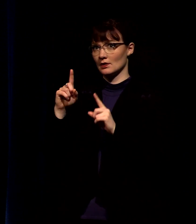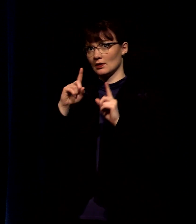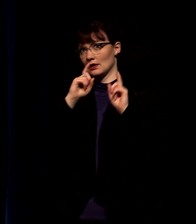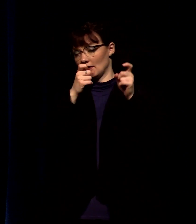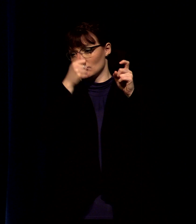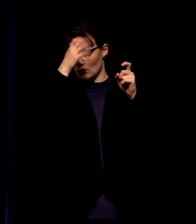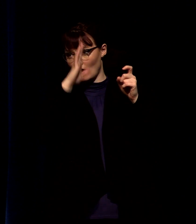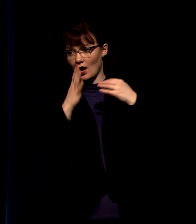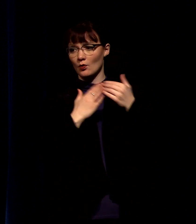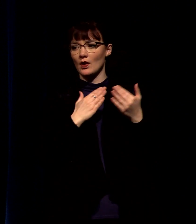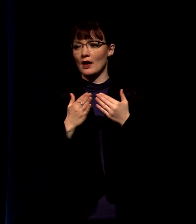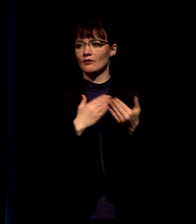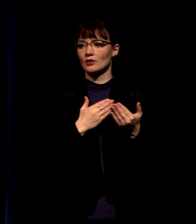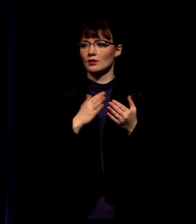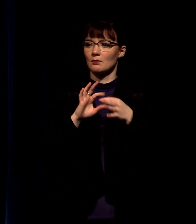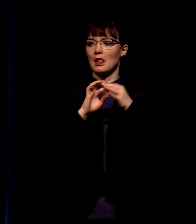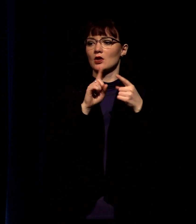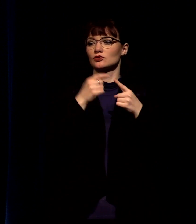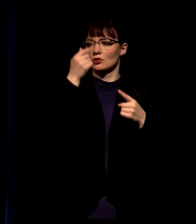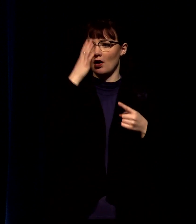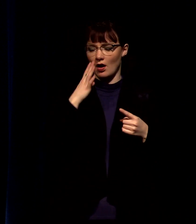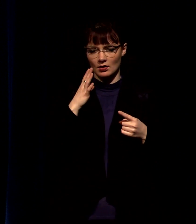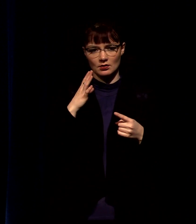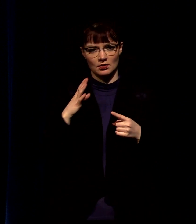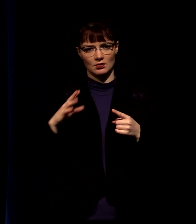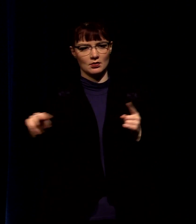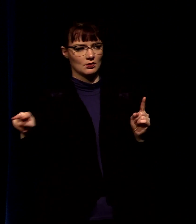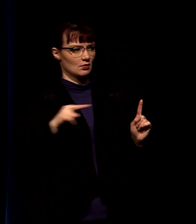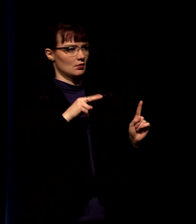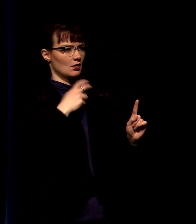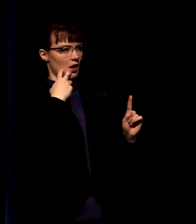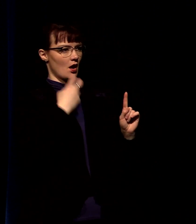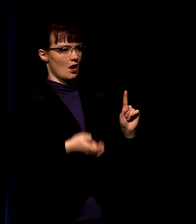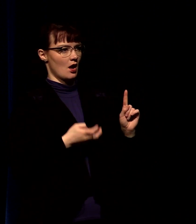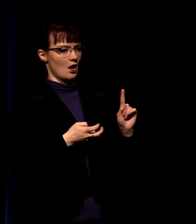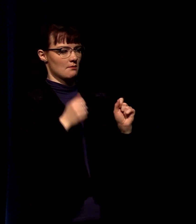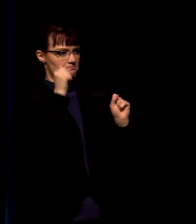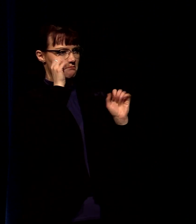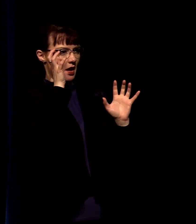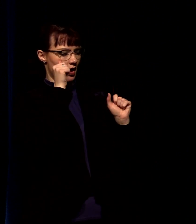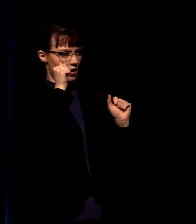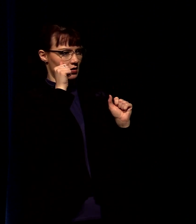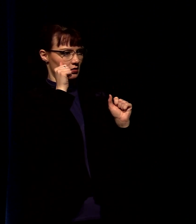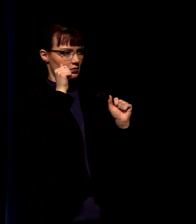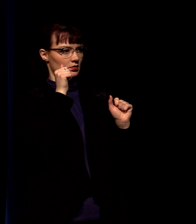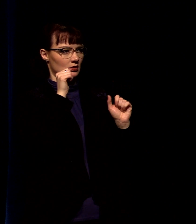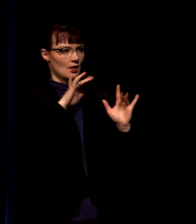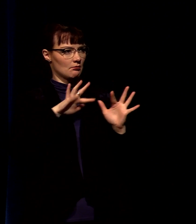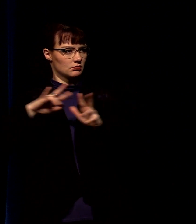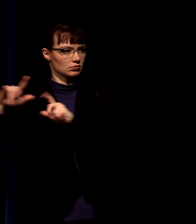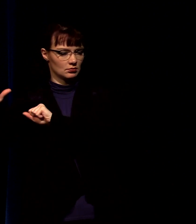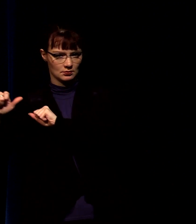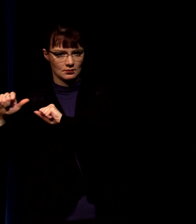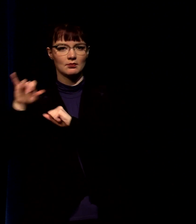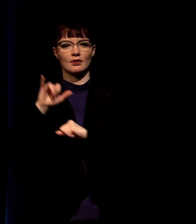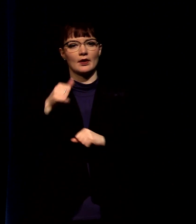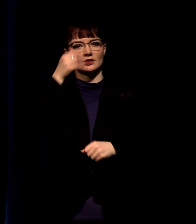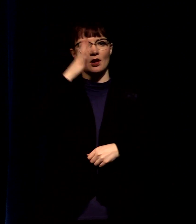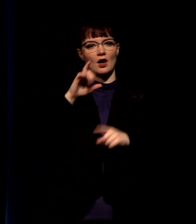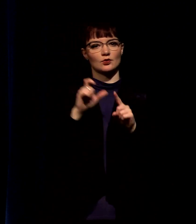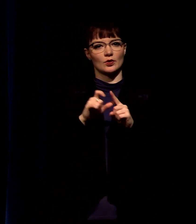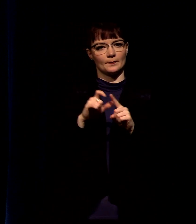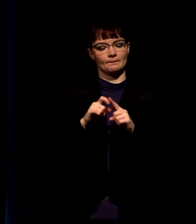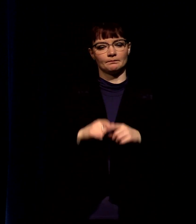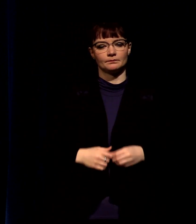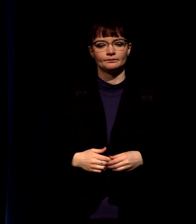reply amazed them and they went away this is the word of the lord here